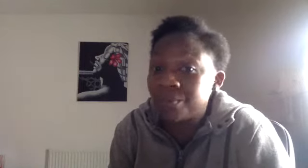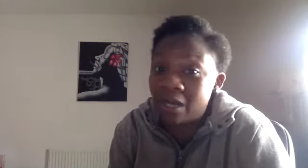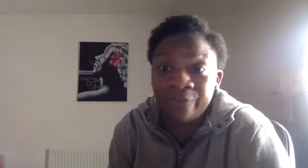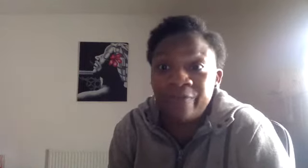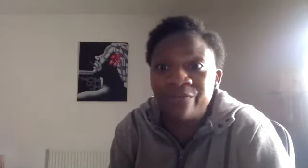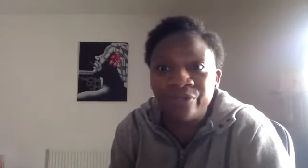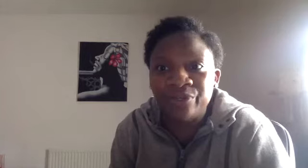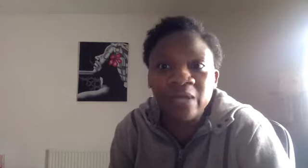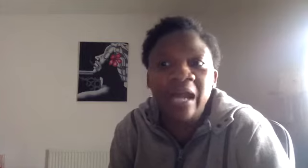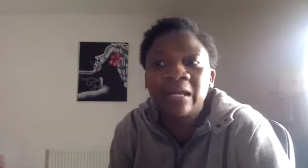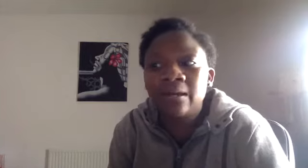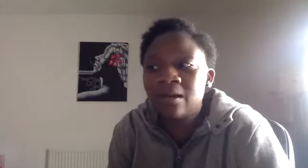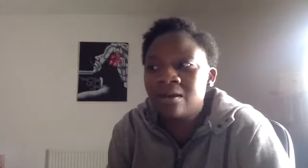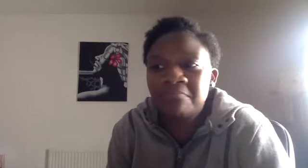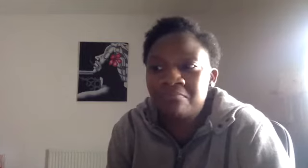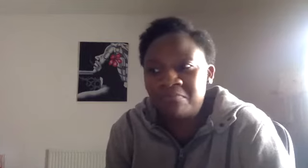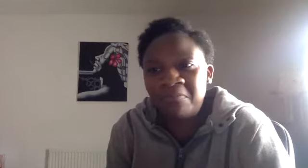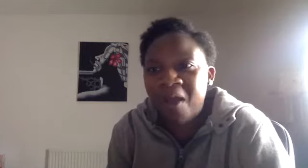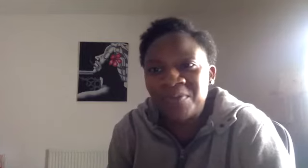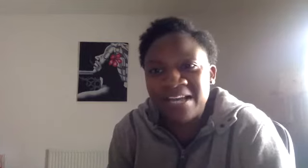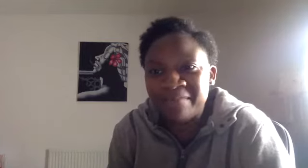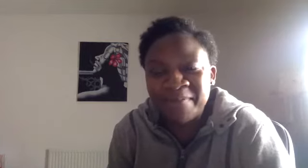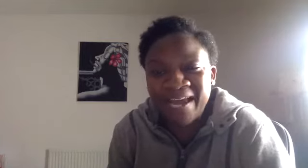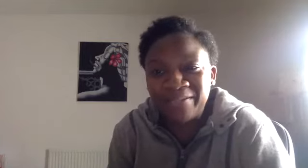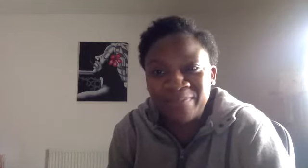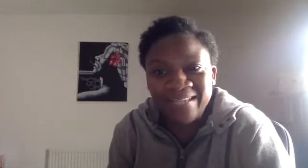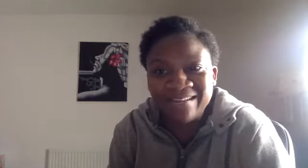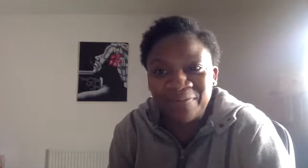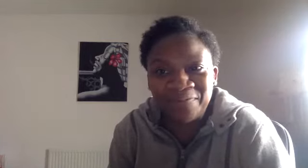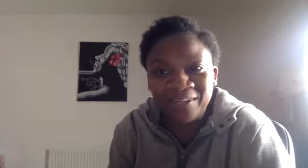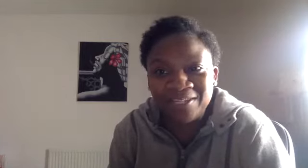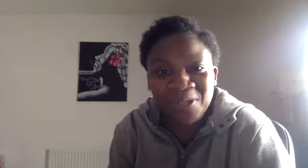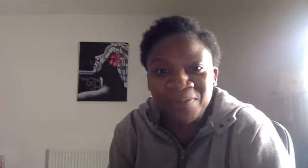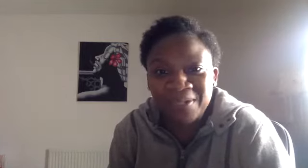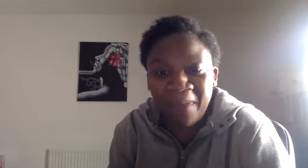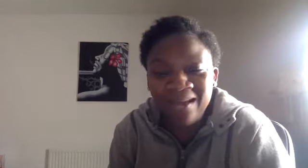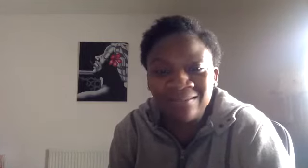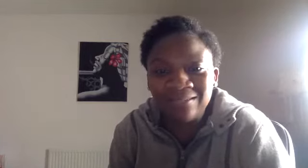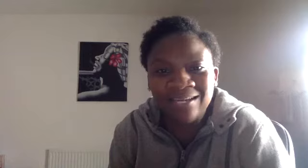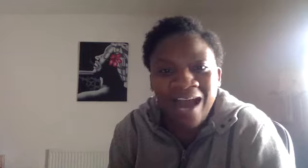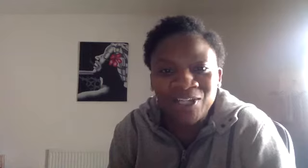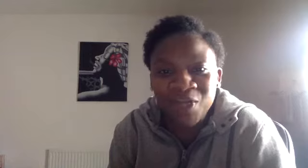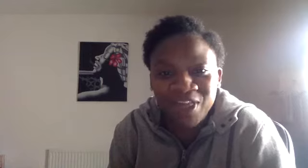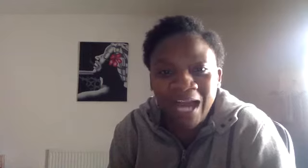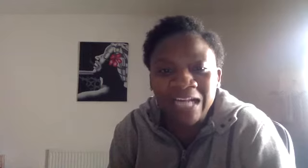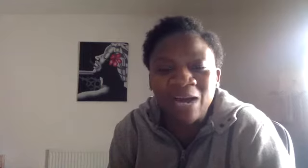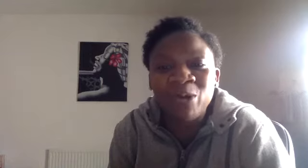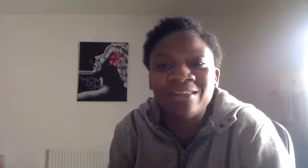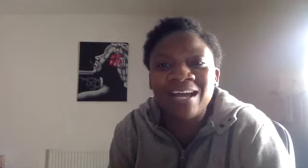and over here in the UK, I would say that maybe 80% of the consultants are male. I don't think, and whether they